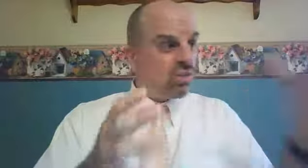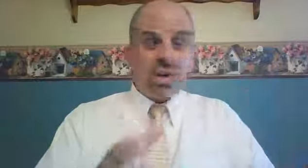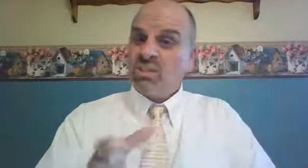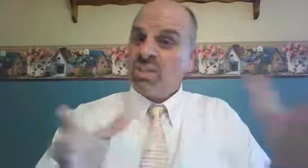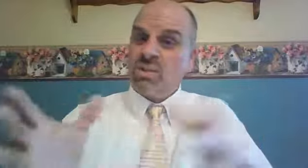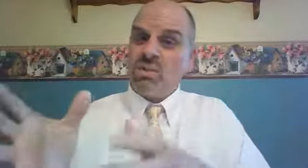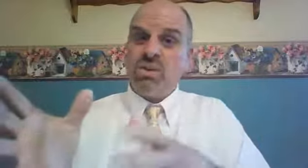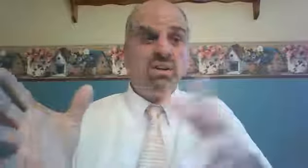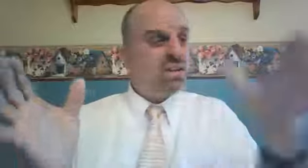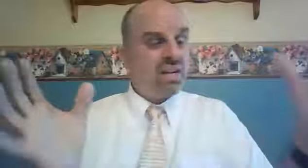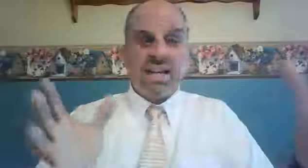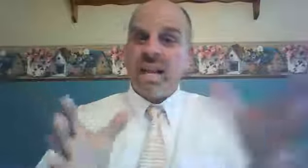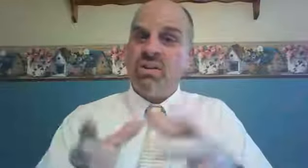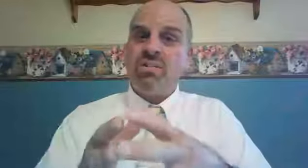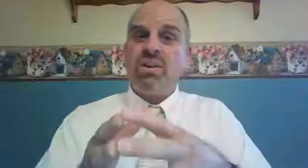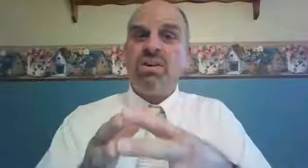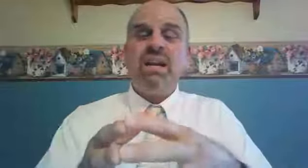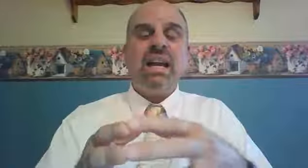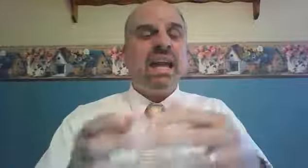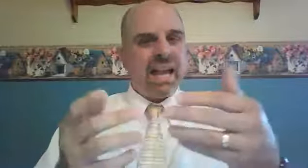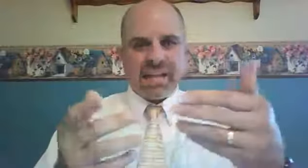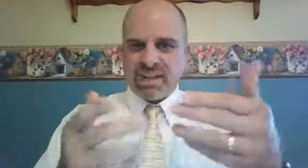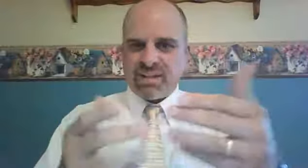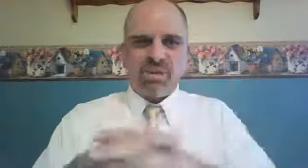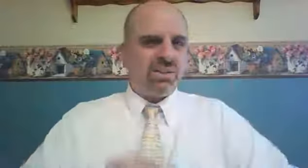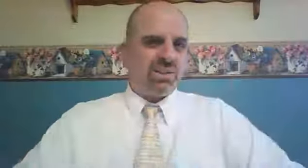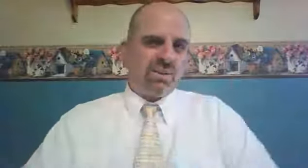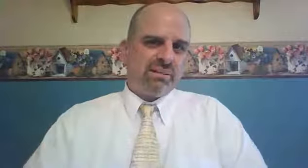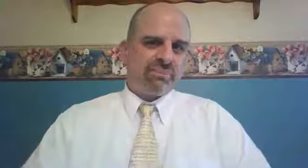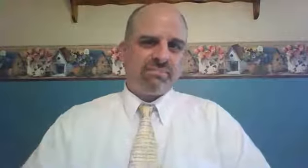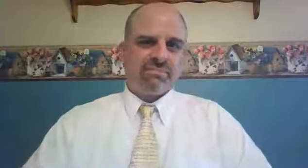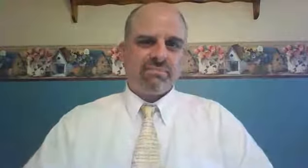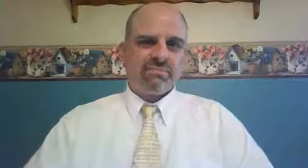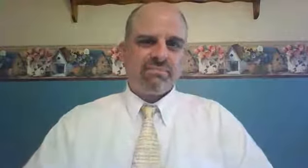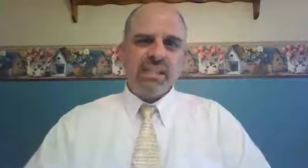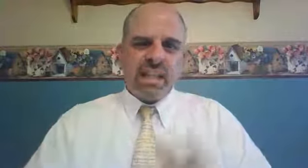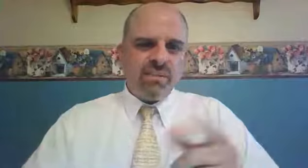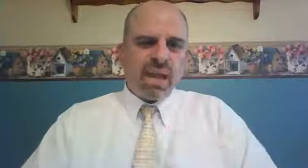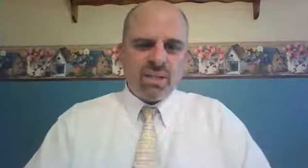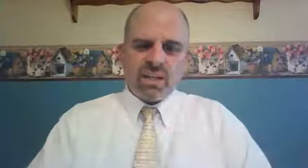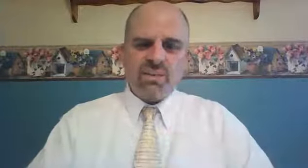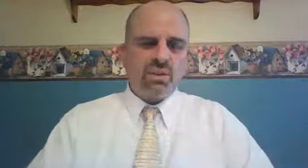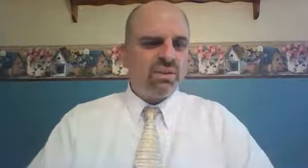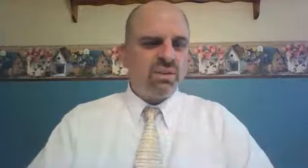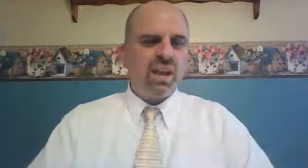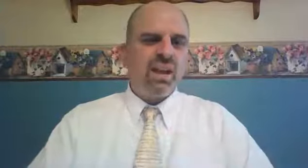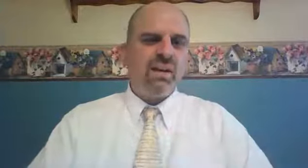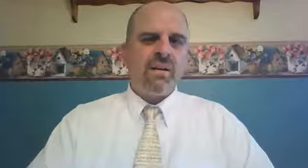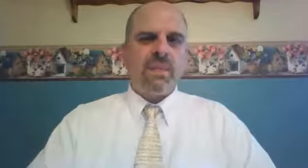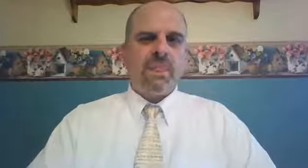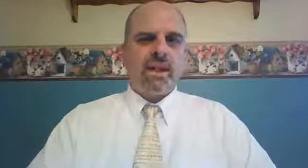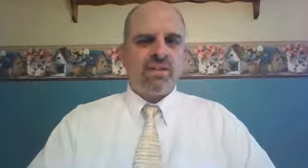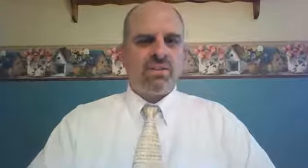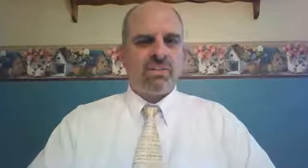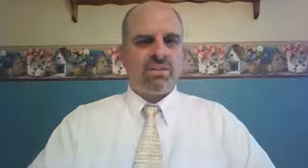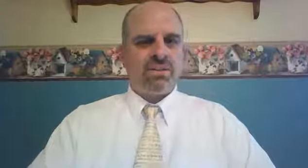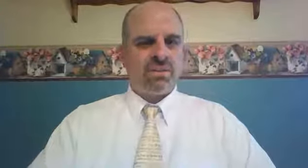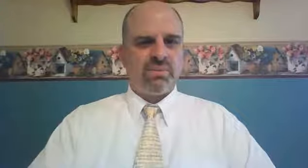trusted the Lord to take care of her. And that's what he's doing. In fact, look at verse 10 of chapter 2.